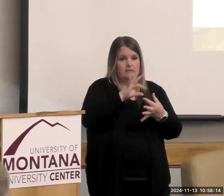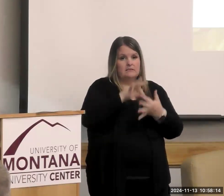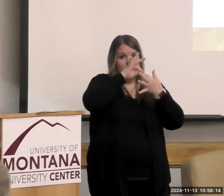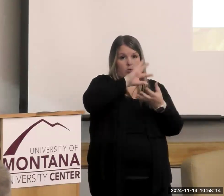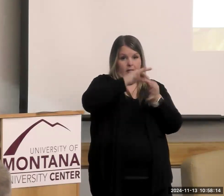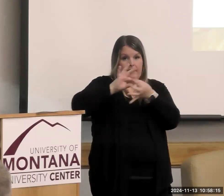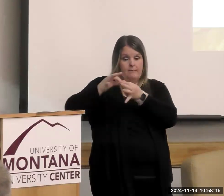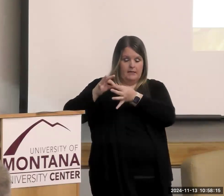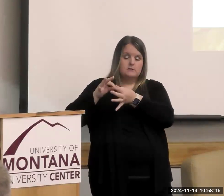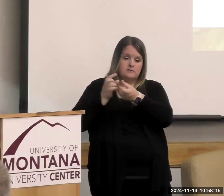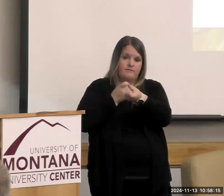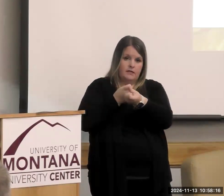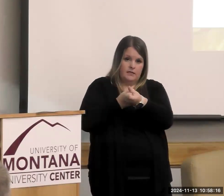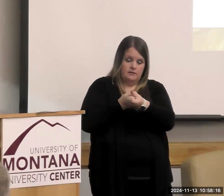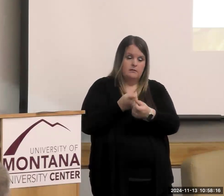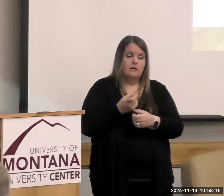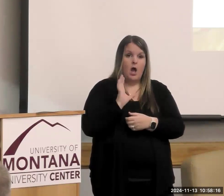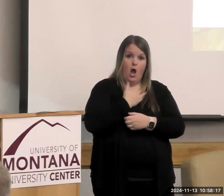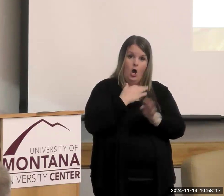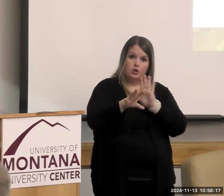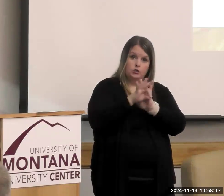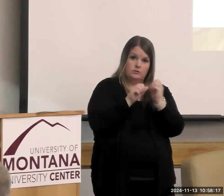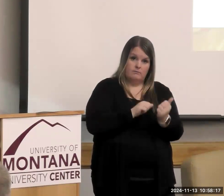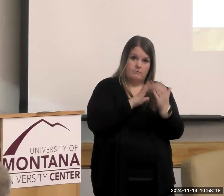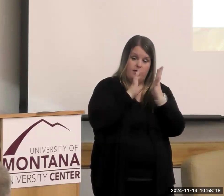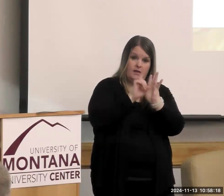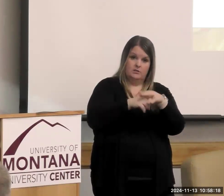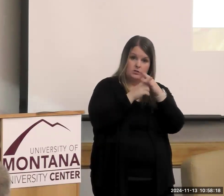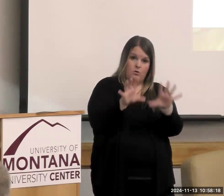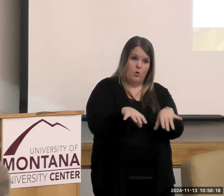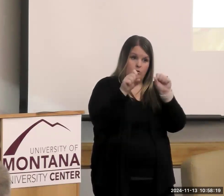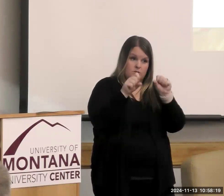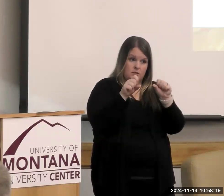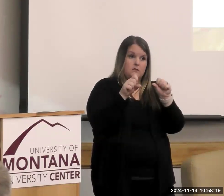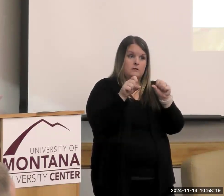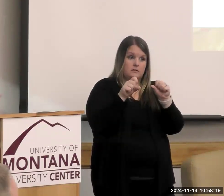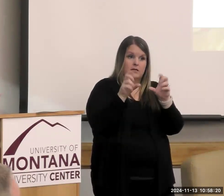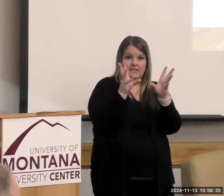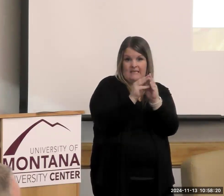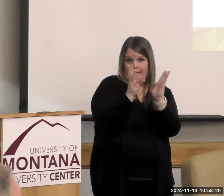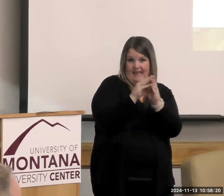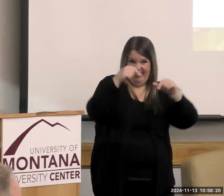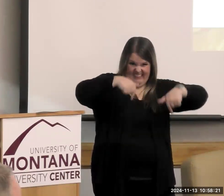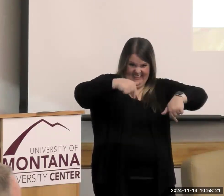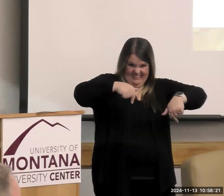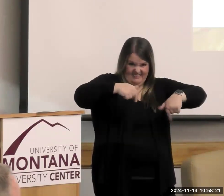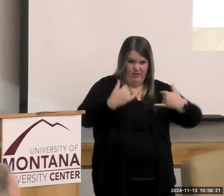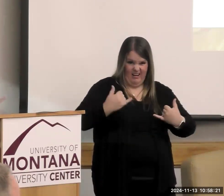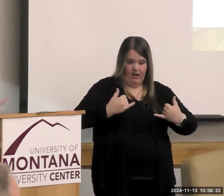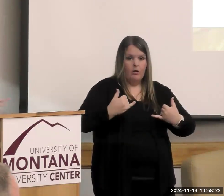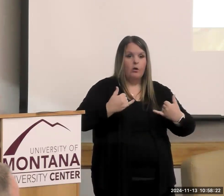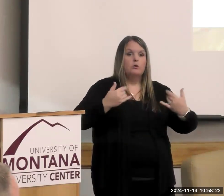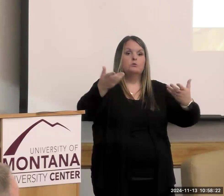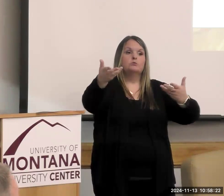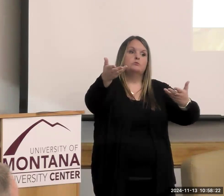And our chosen method was to begin hosting a summit such as this to bring in